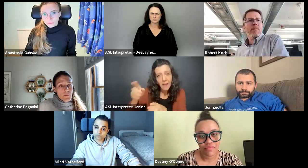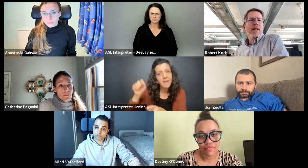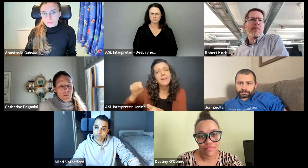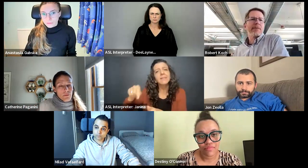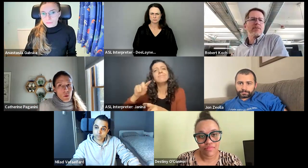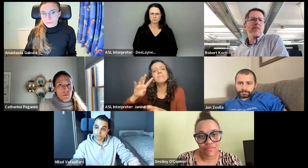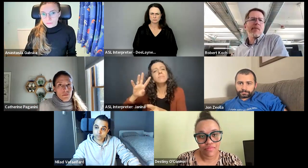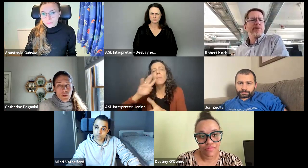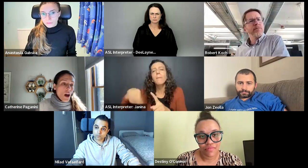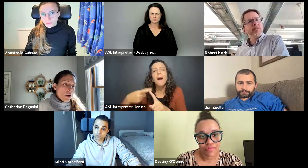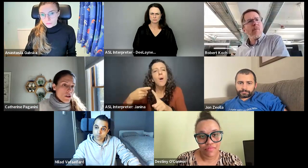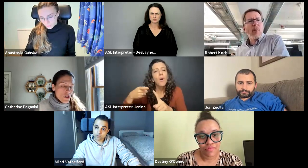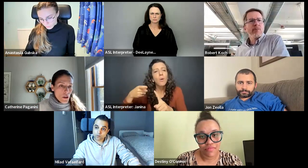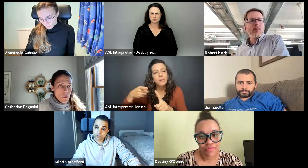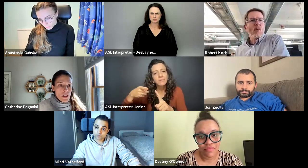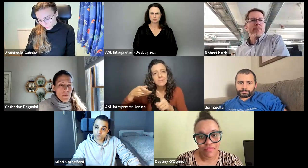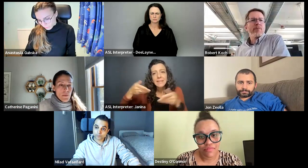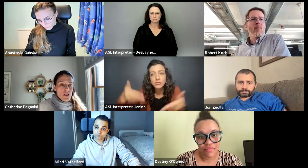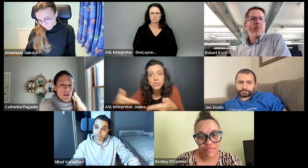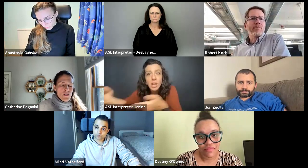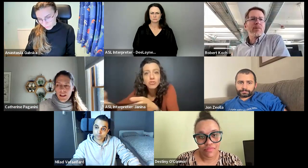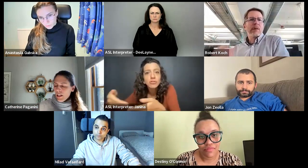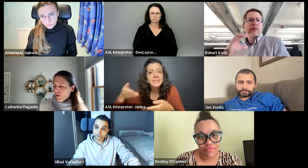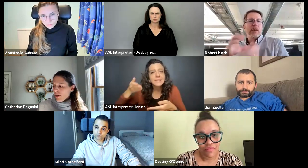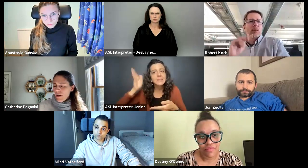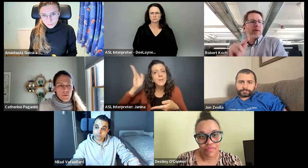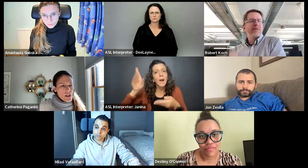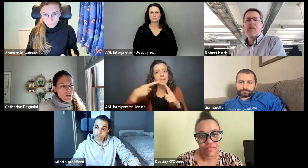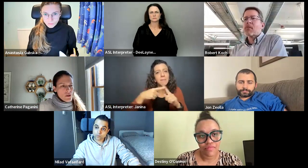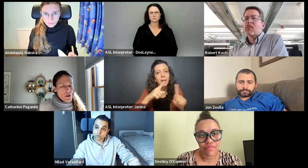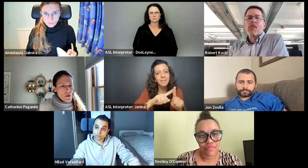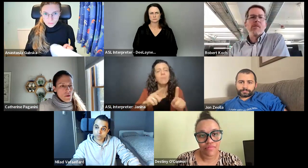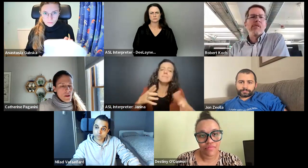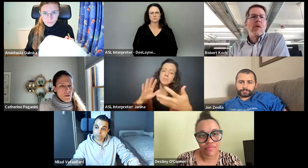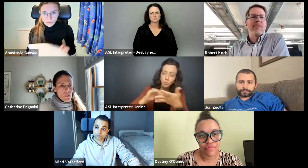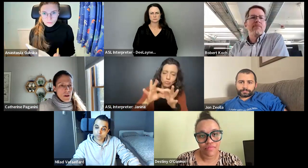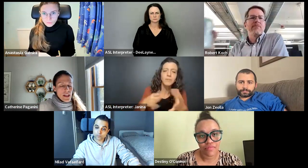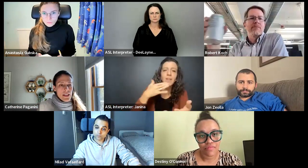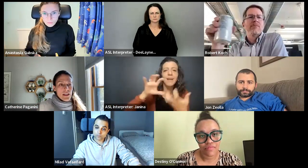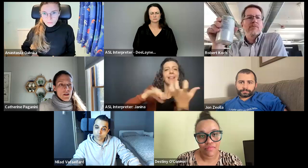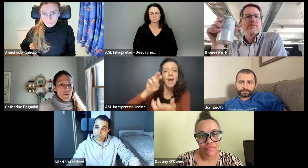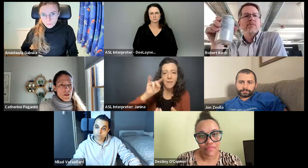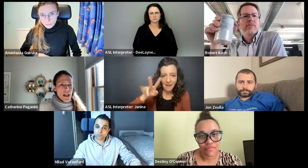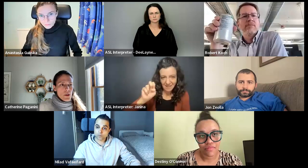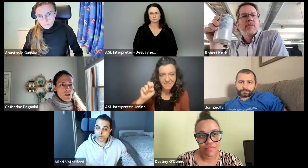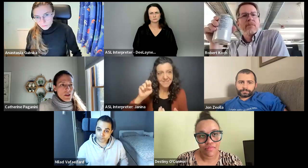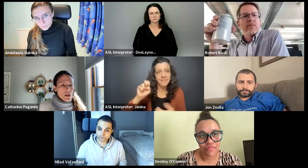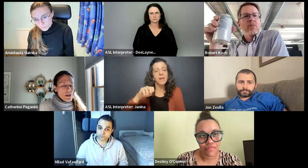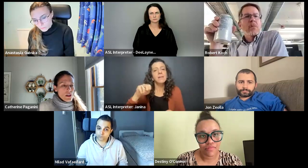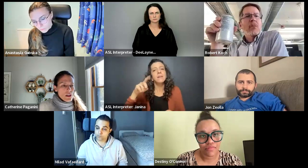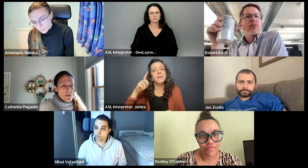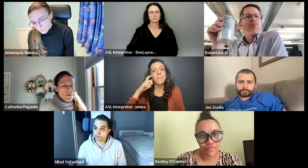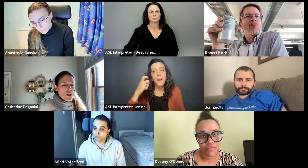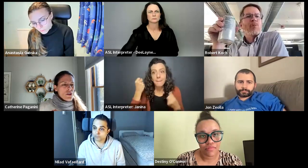talks, you know, because a lot of, I think, like, 35% or so of KubeCon attendees are first